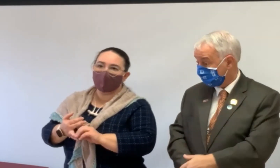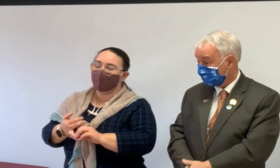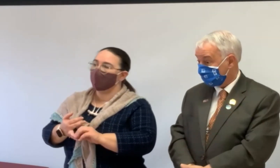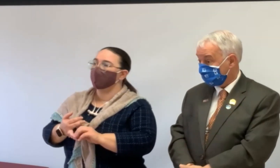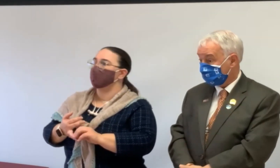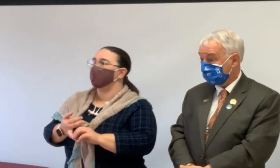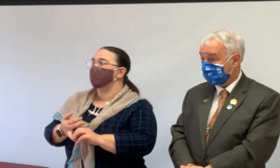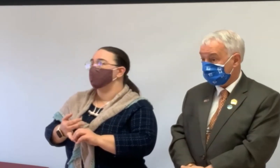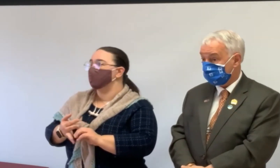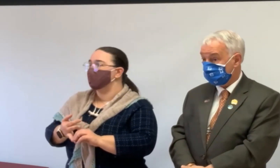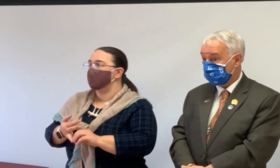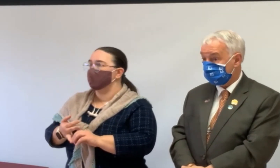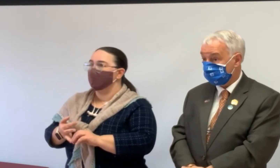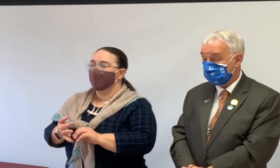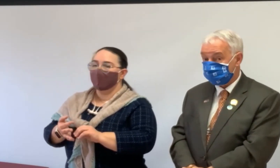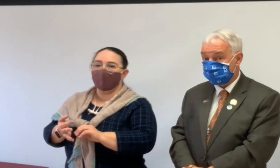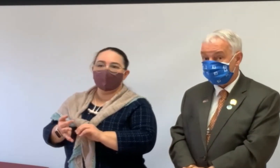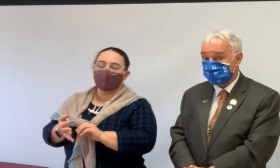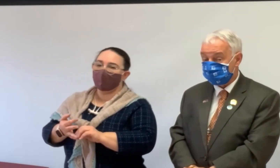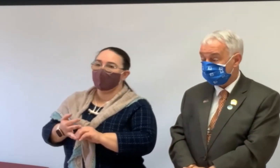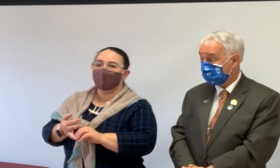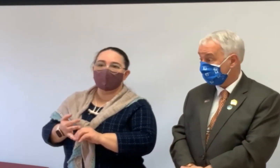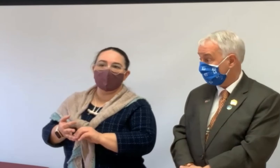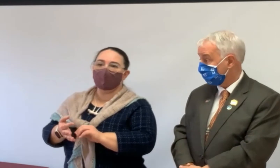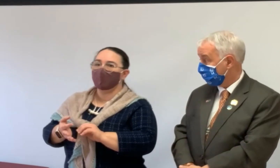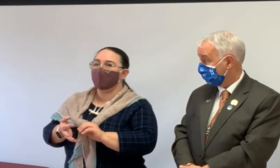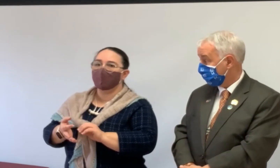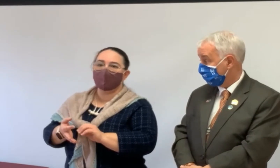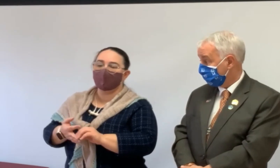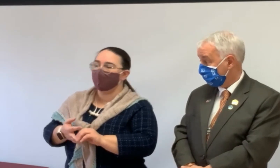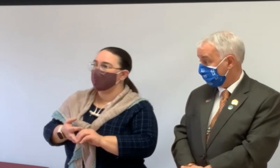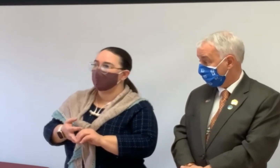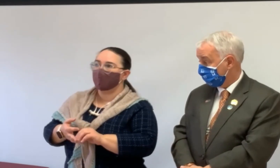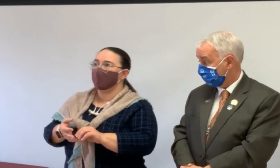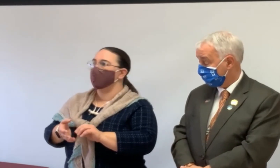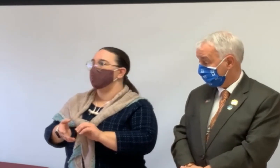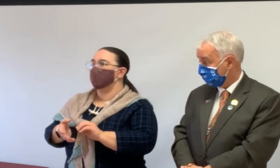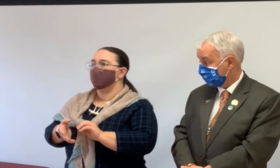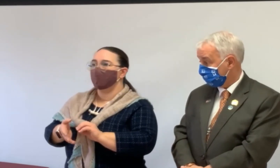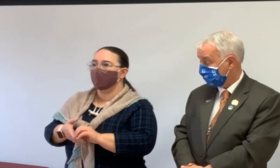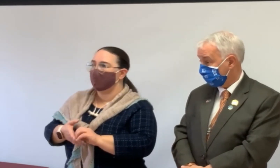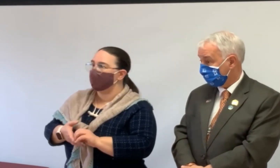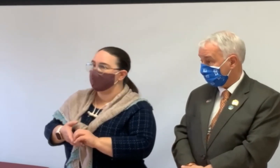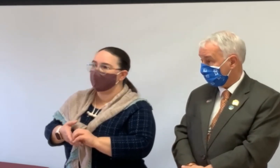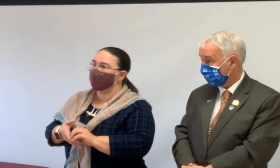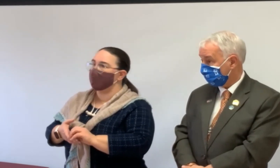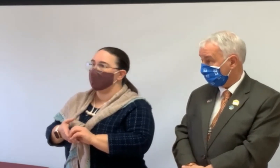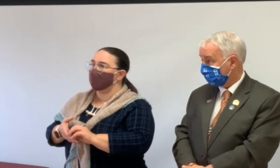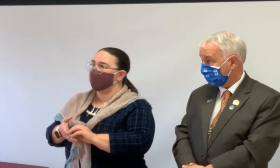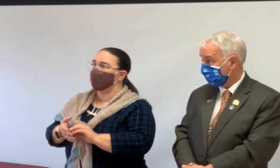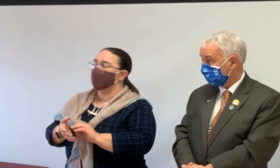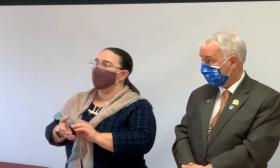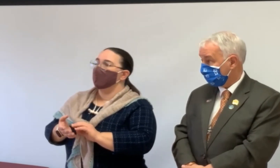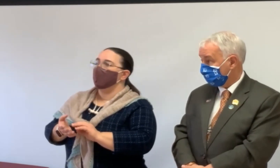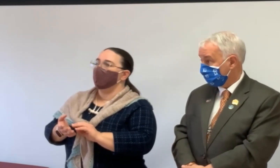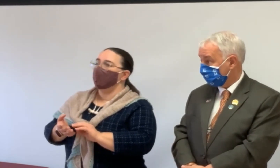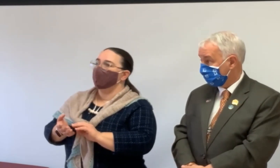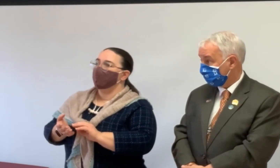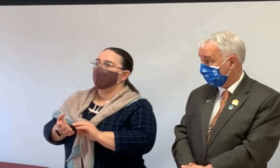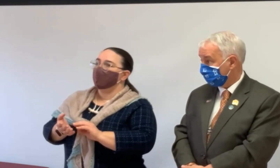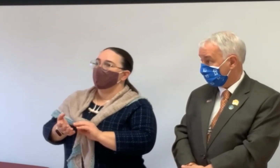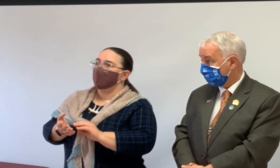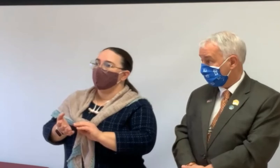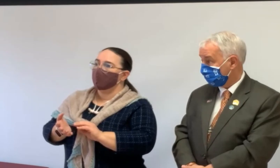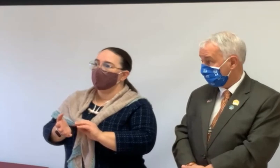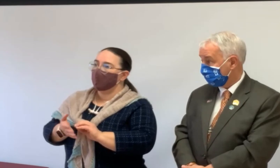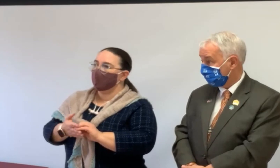necessarily in perfect condition. Not everything has to be updated and freshly painted and look like it's out of a catalog. Um,